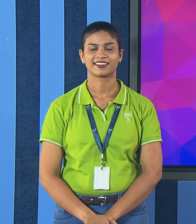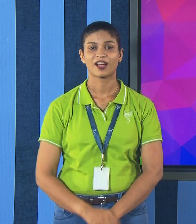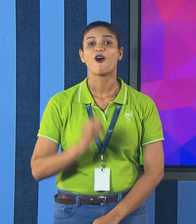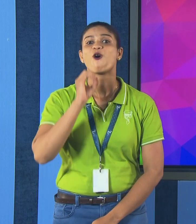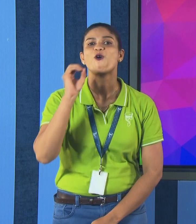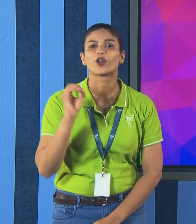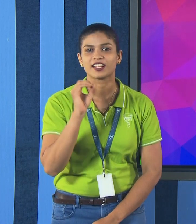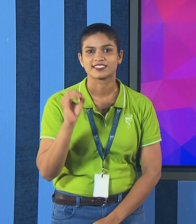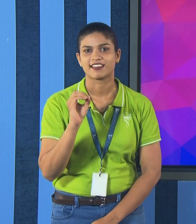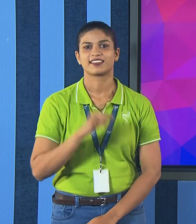Orisa,